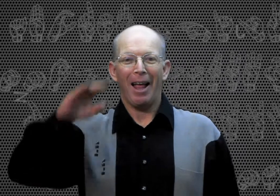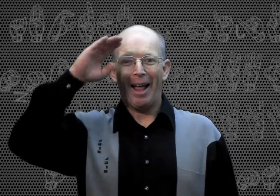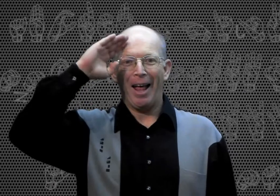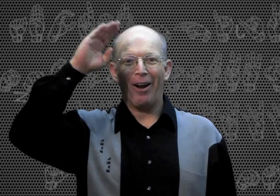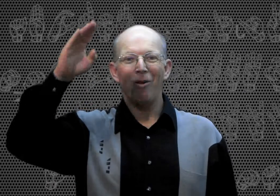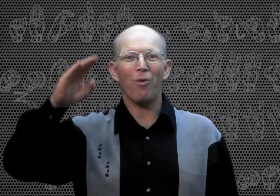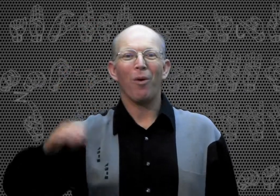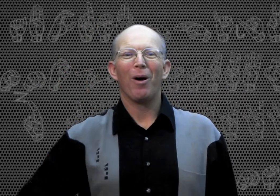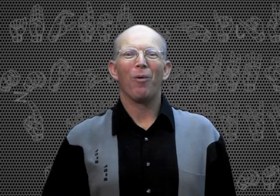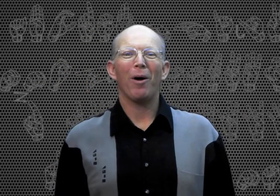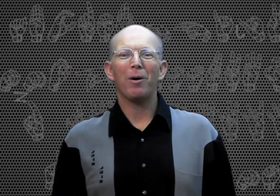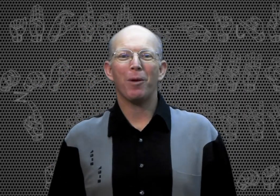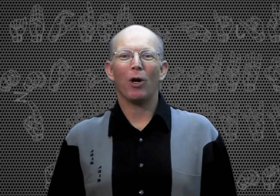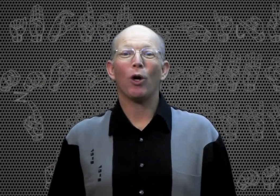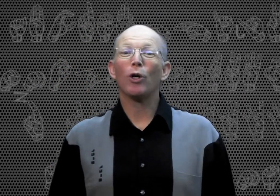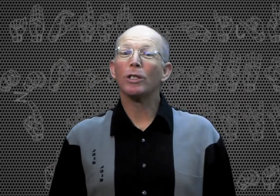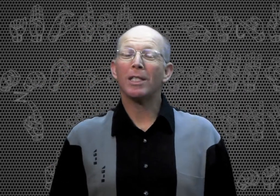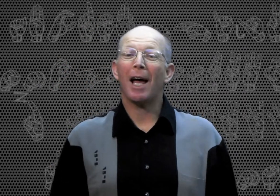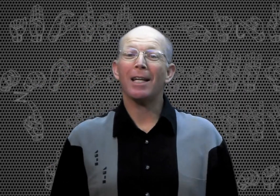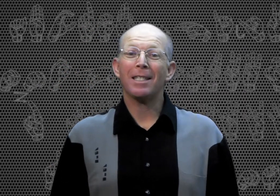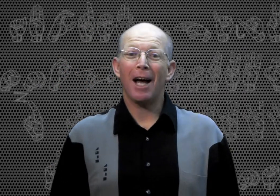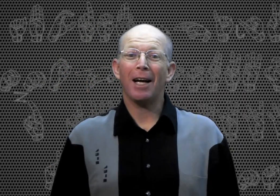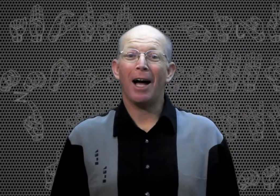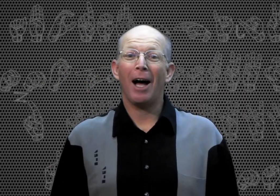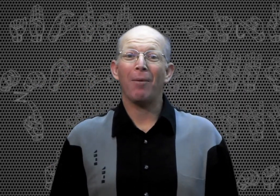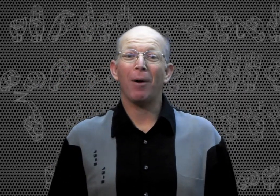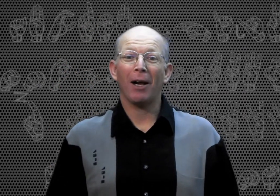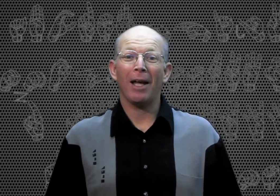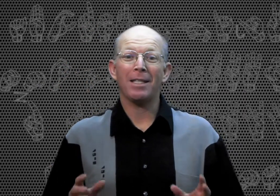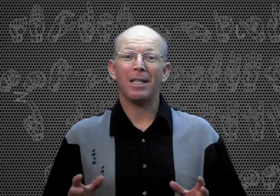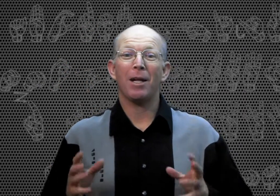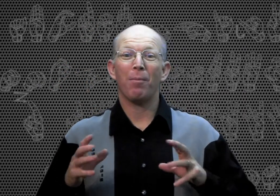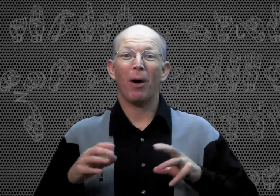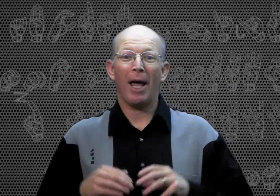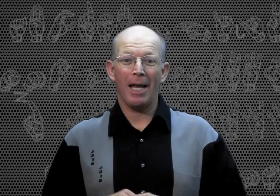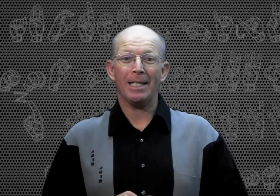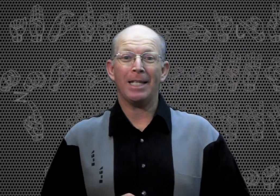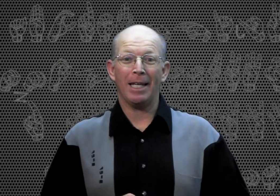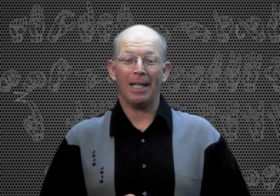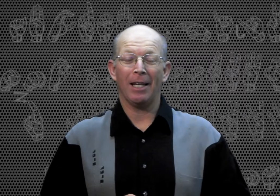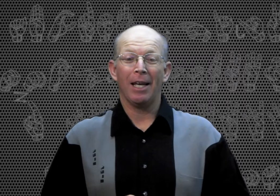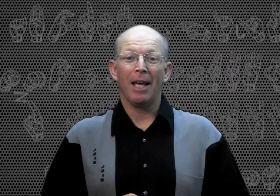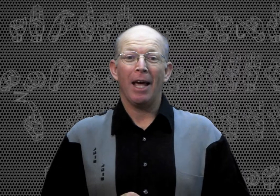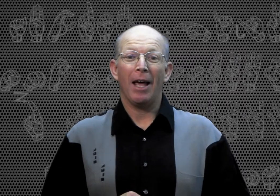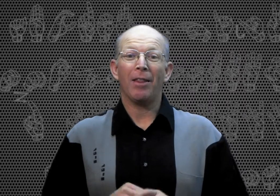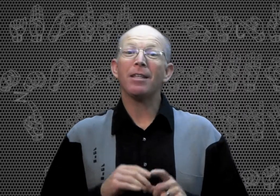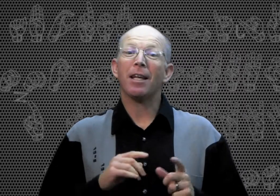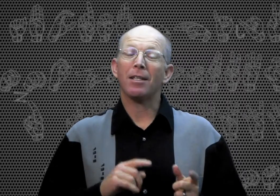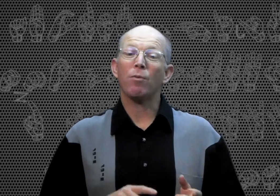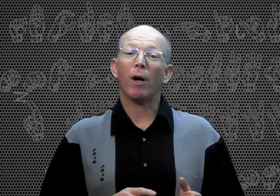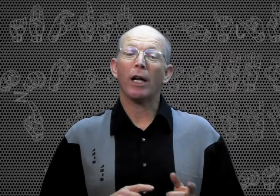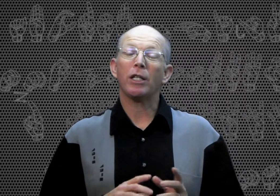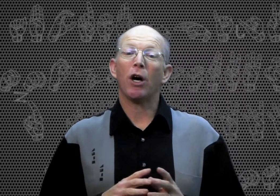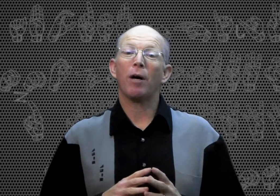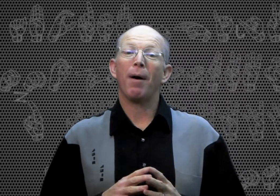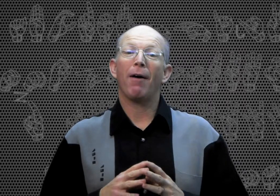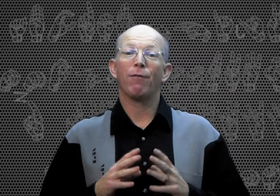Hello. Welcome to LearnSigns.com lesson number 18. In this lesson, we're going to talk about